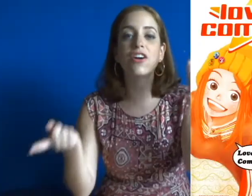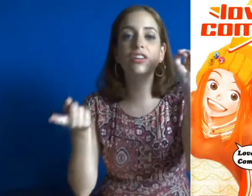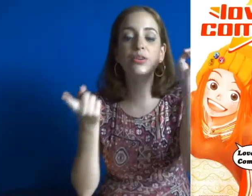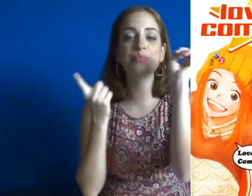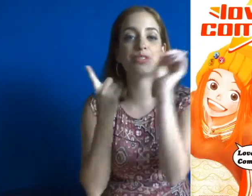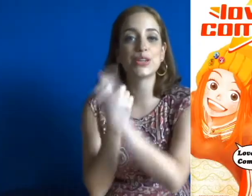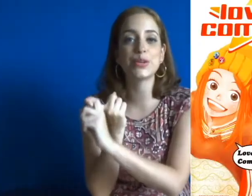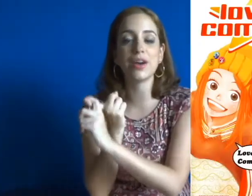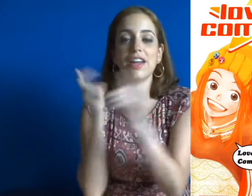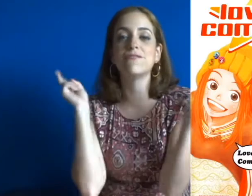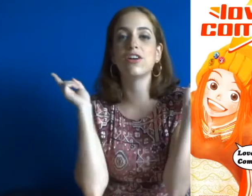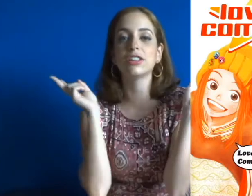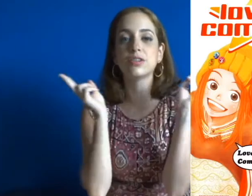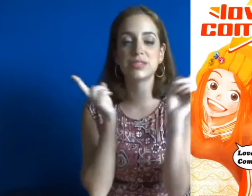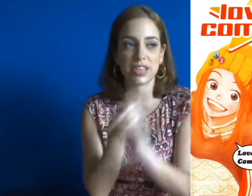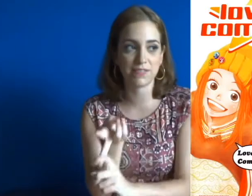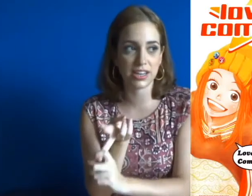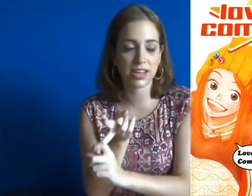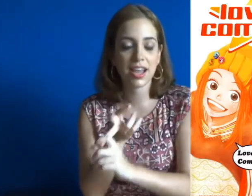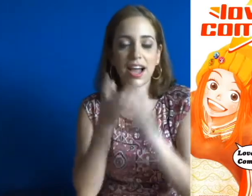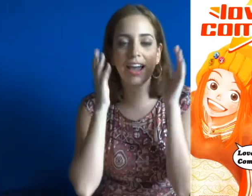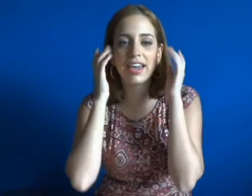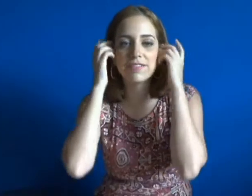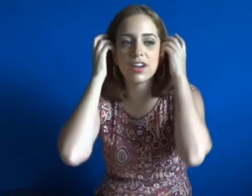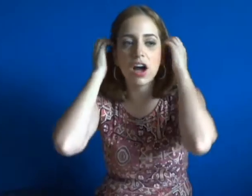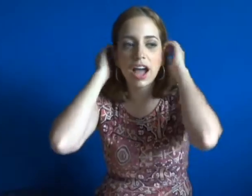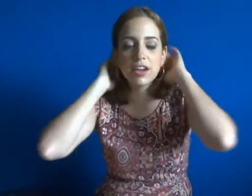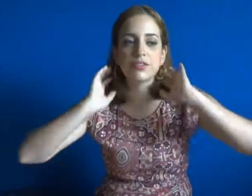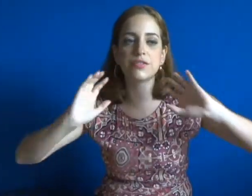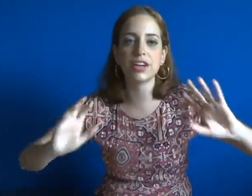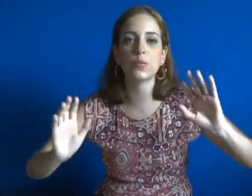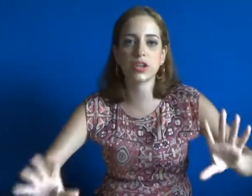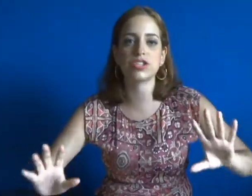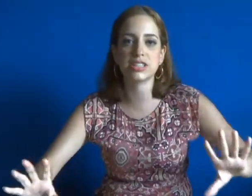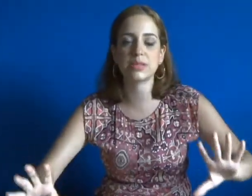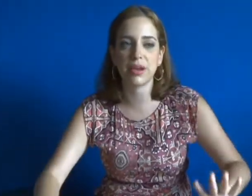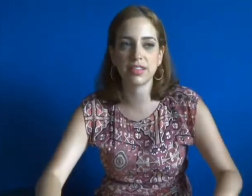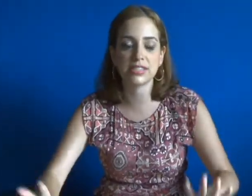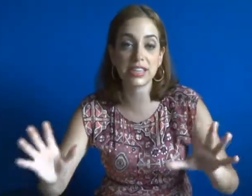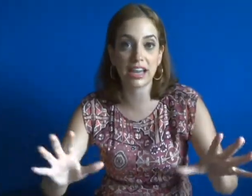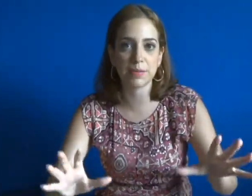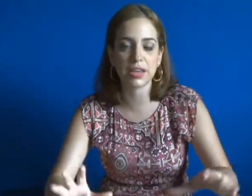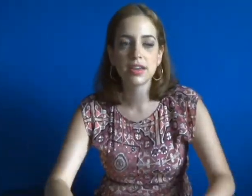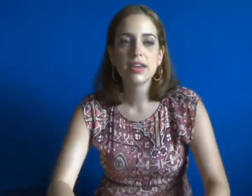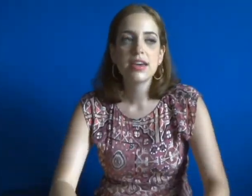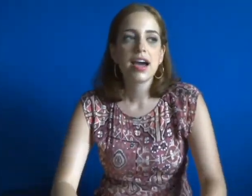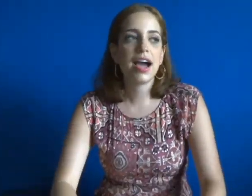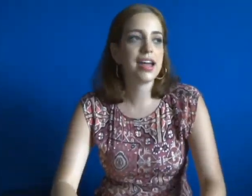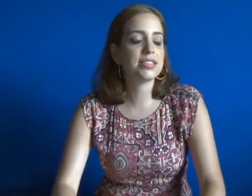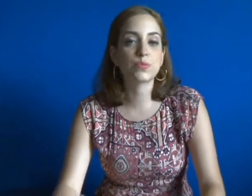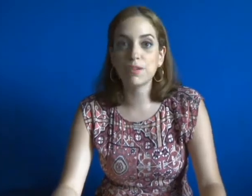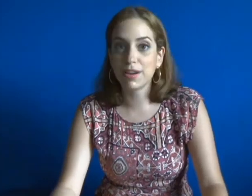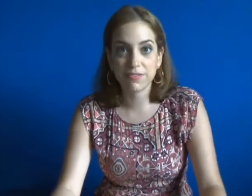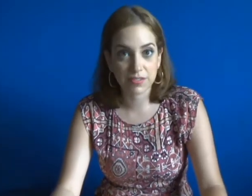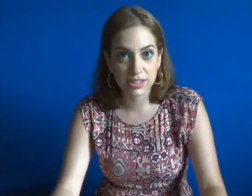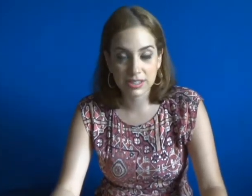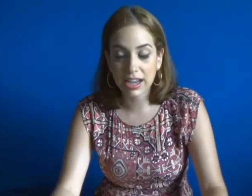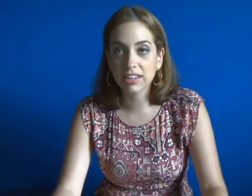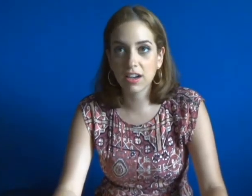Volume 2 and Volume 7. I, I have already watched this, this anime. It's one of my favorites. I